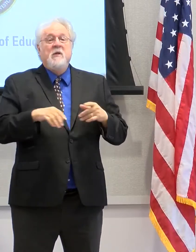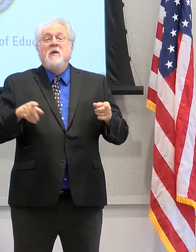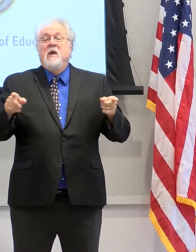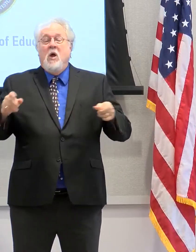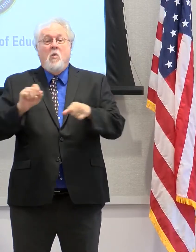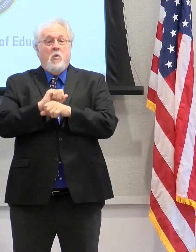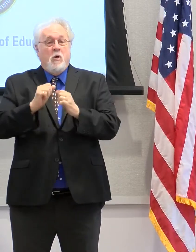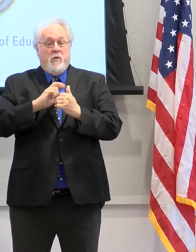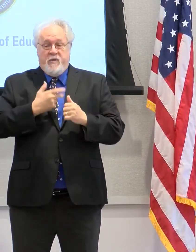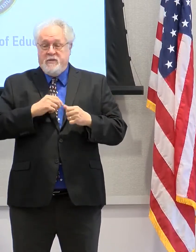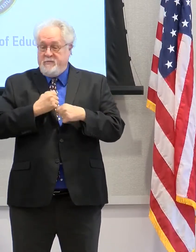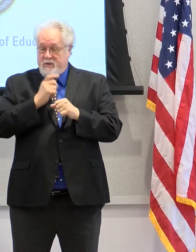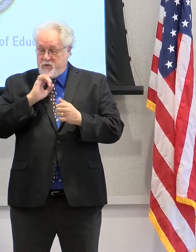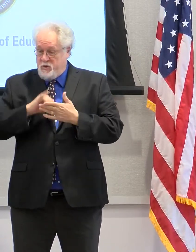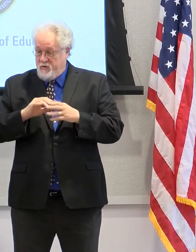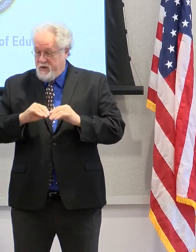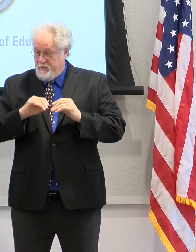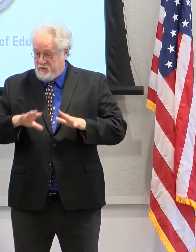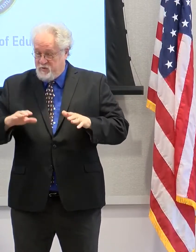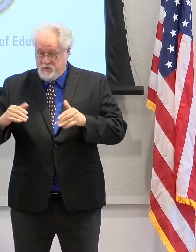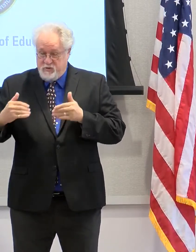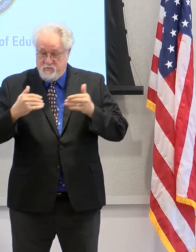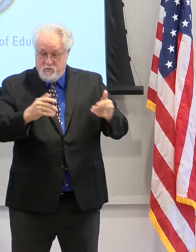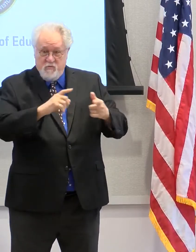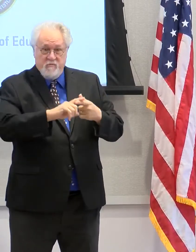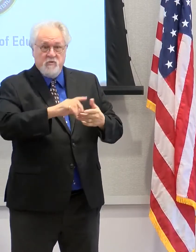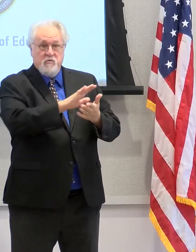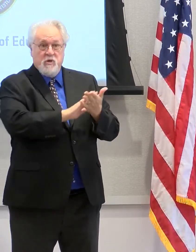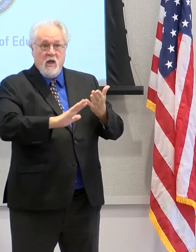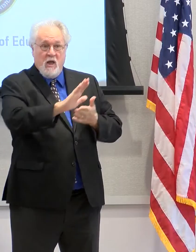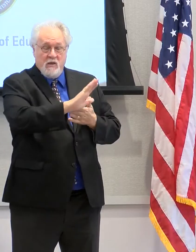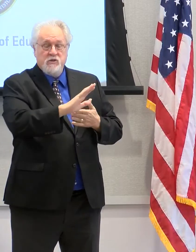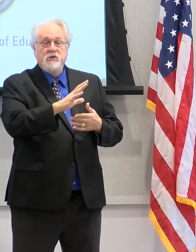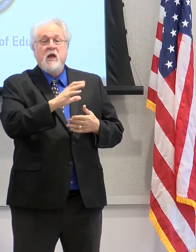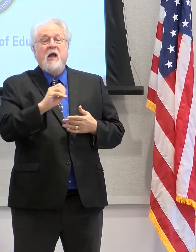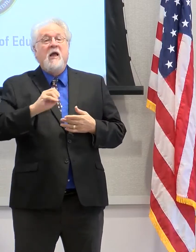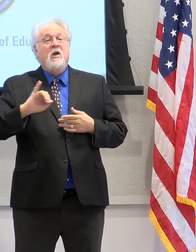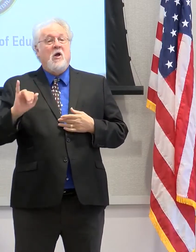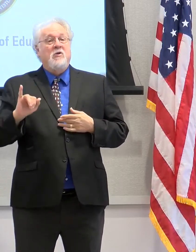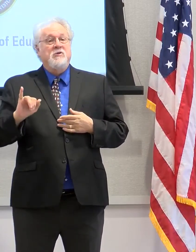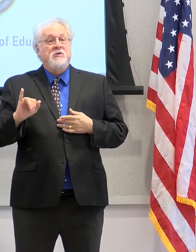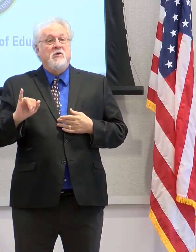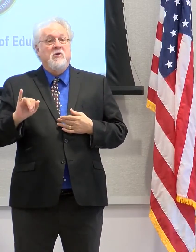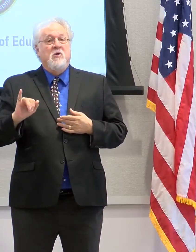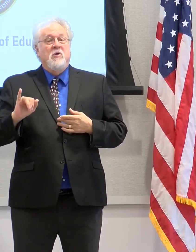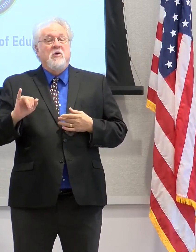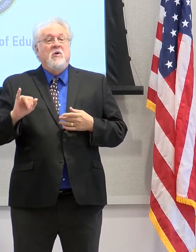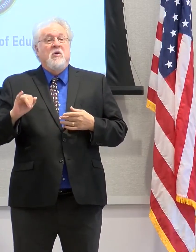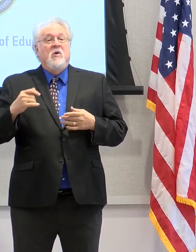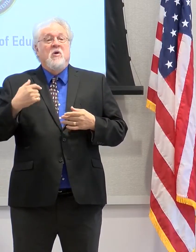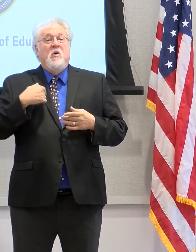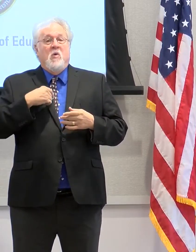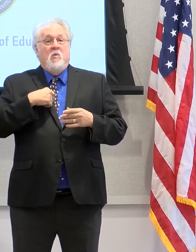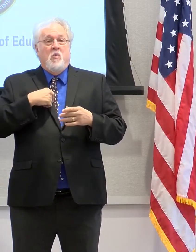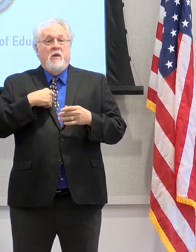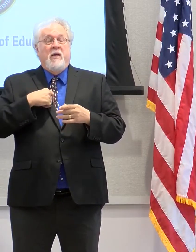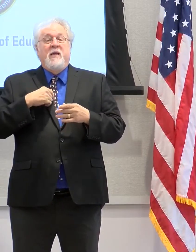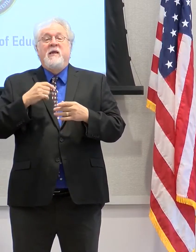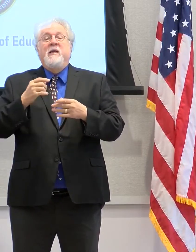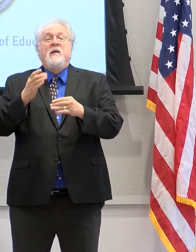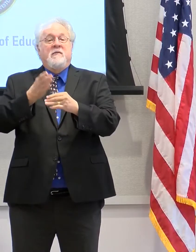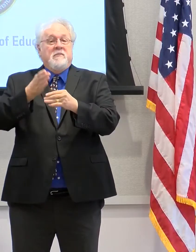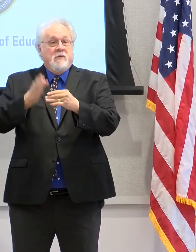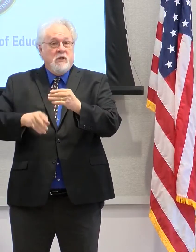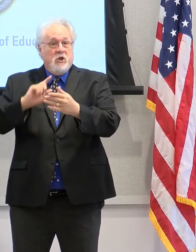students continued to move forward through post-secondary pathways and also make sure we closed, you know, our graduates out and